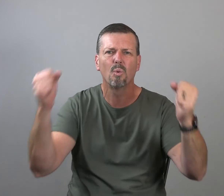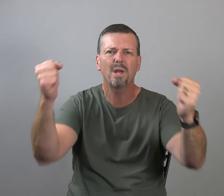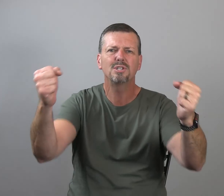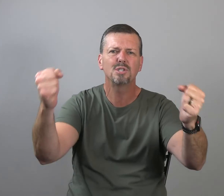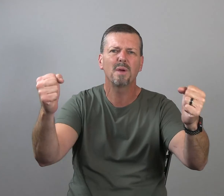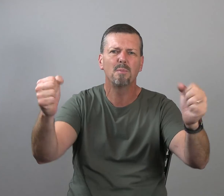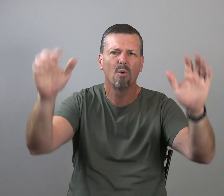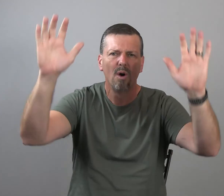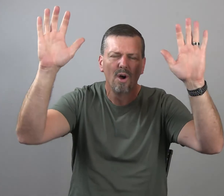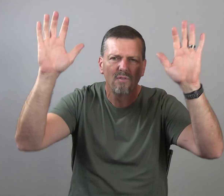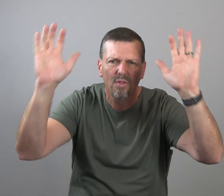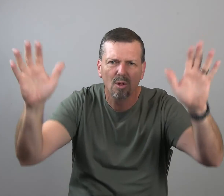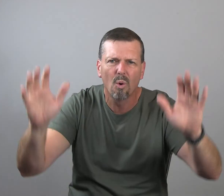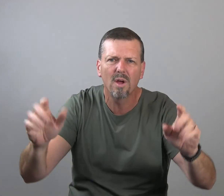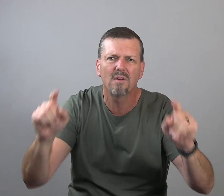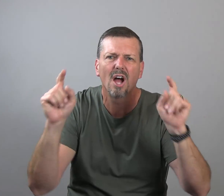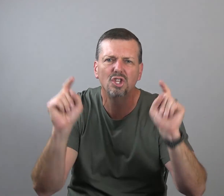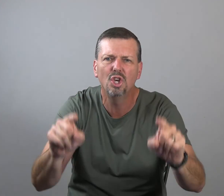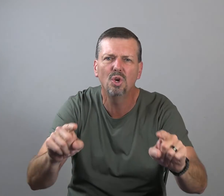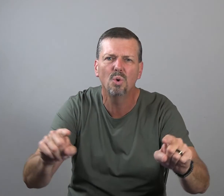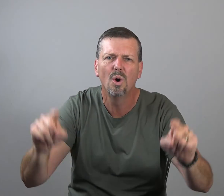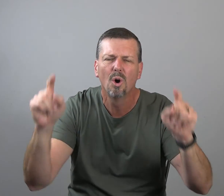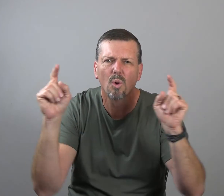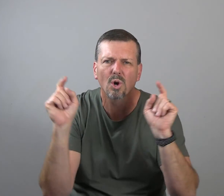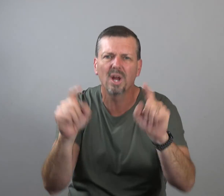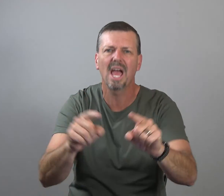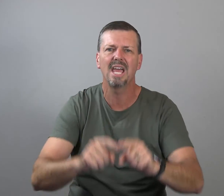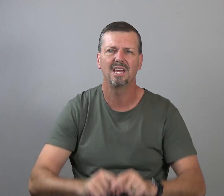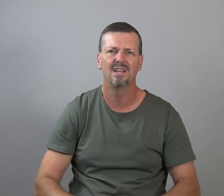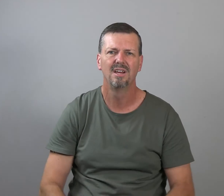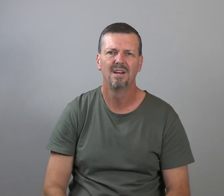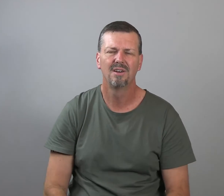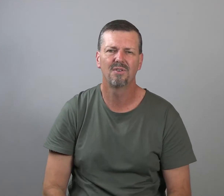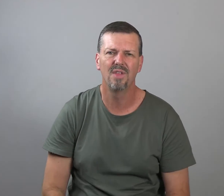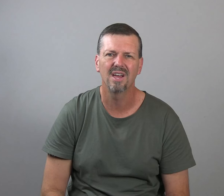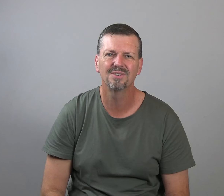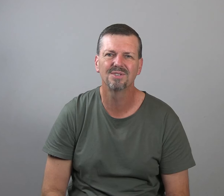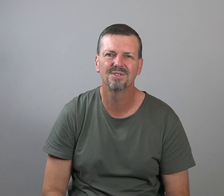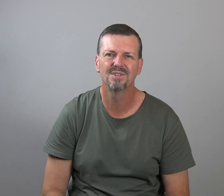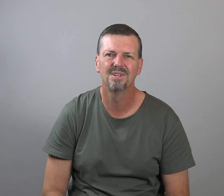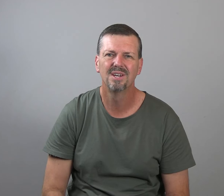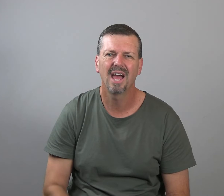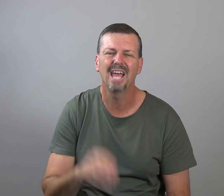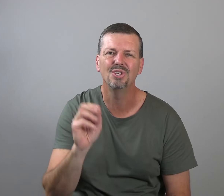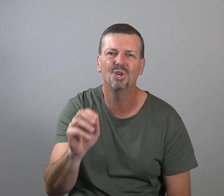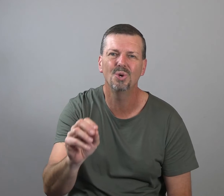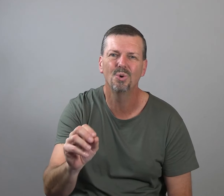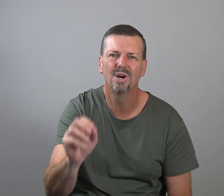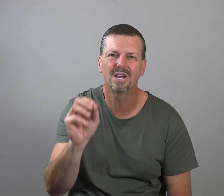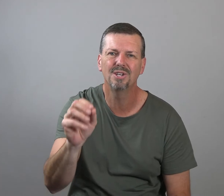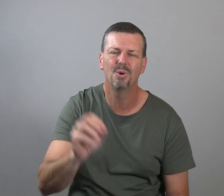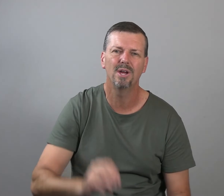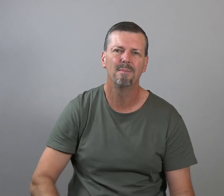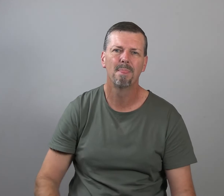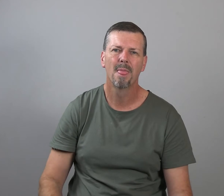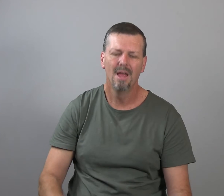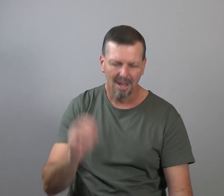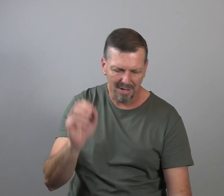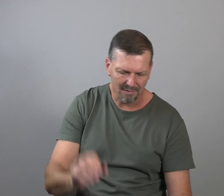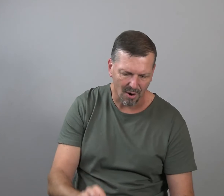and reaches people for the glory of God. You were created for this. And you can do it. Let me give